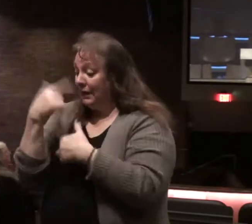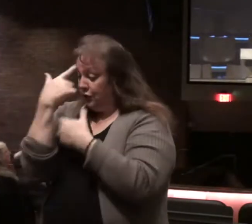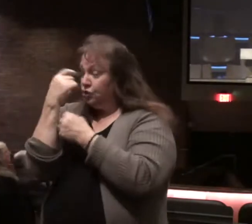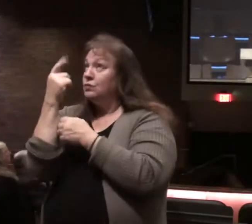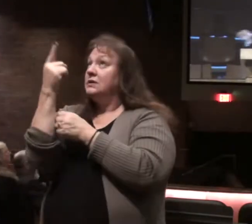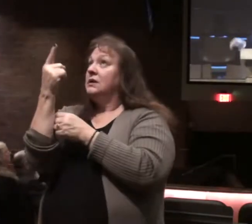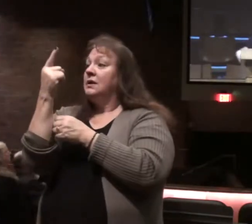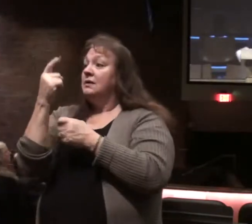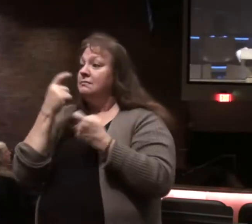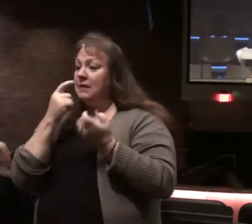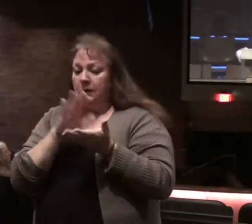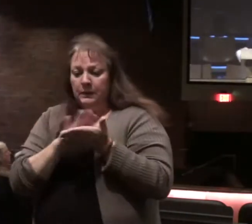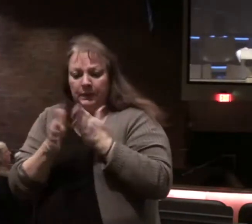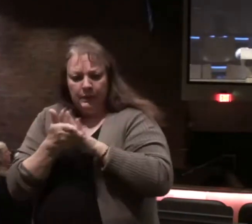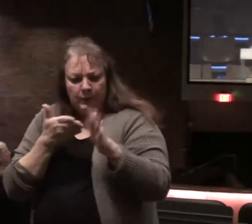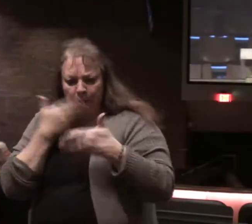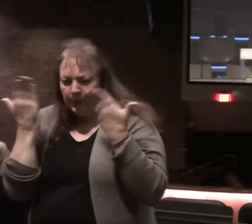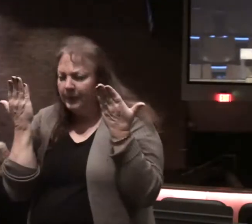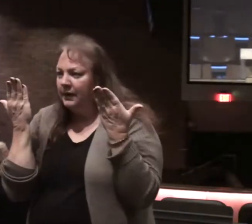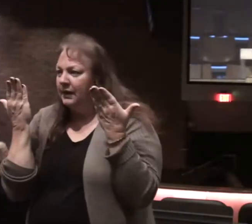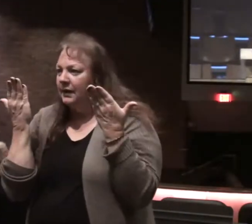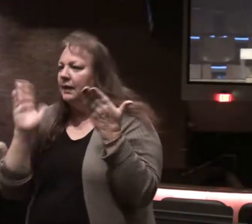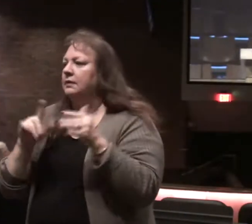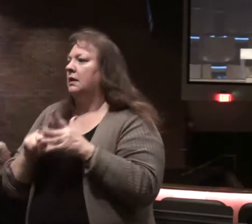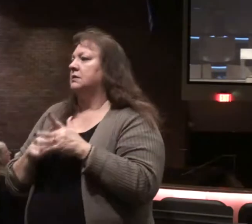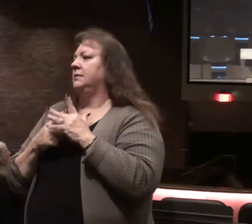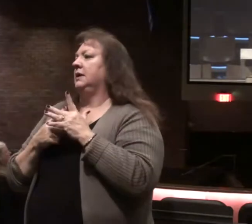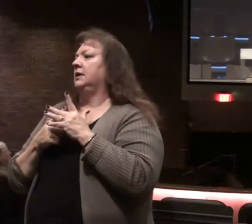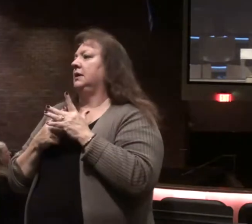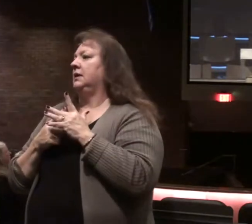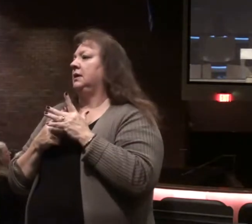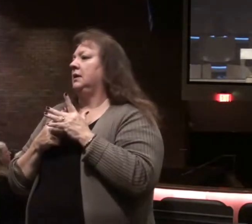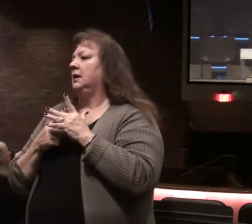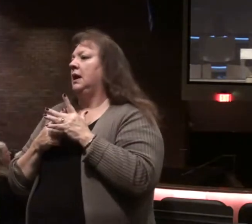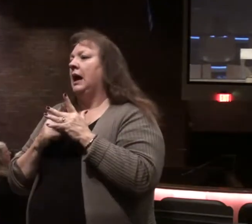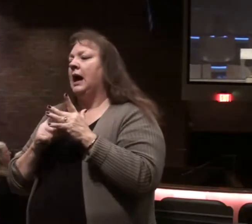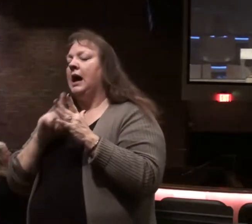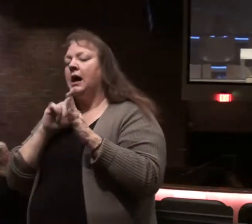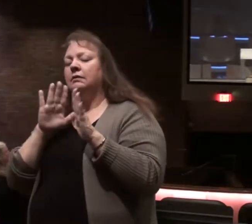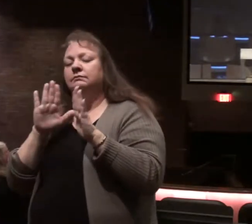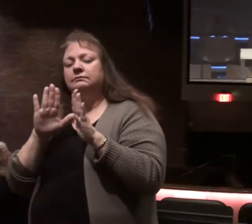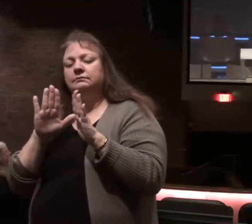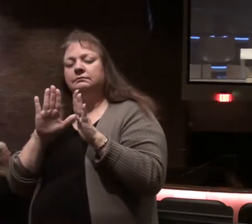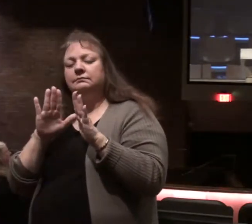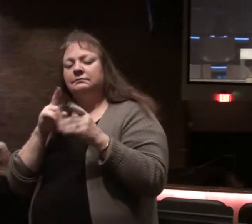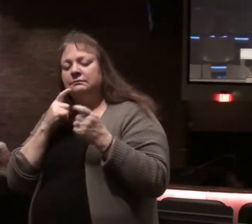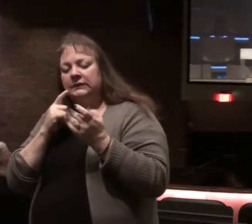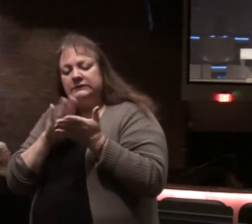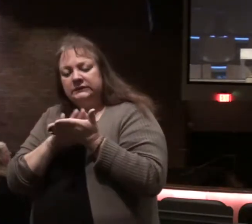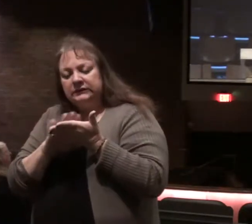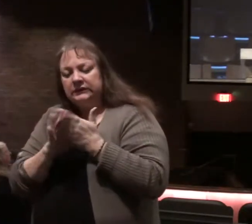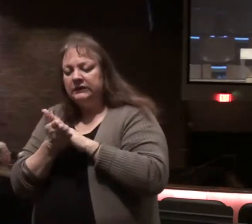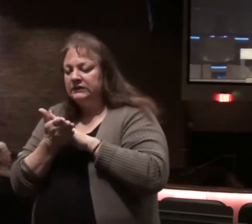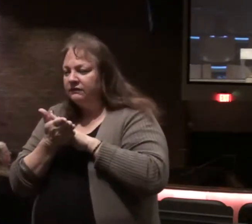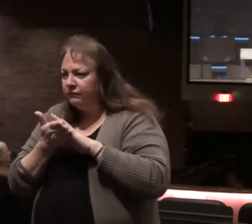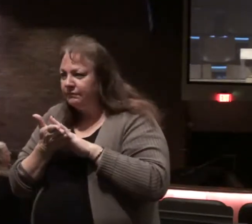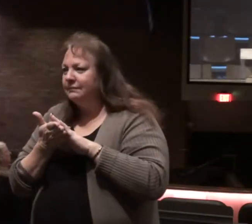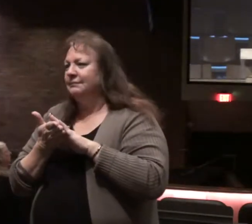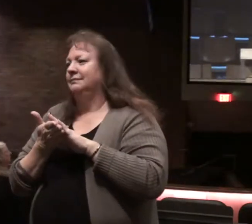their sins will be wiped away that's the starting point of blessing how blessed is a man whose transgression is forgiven